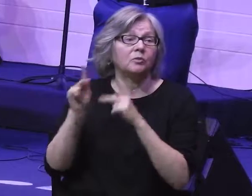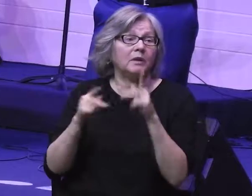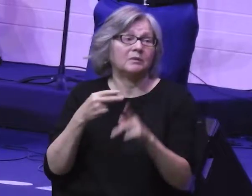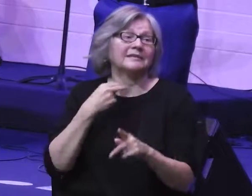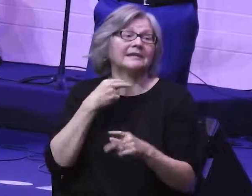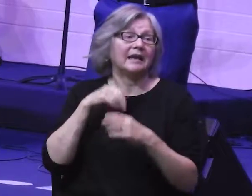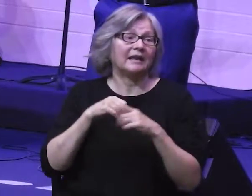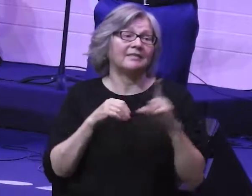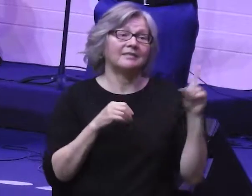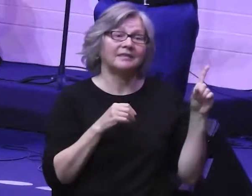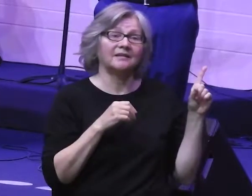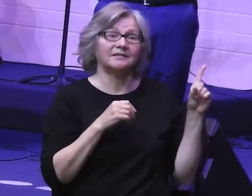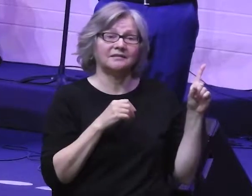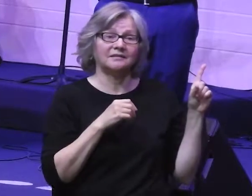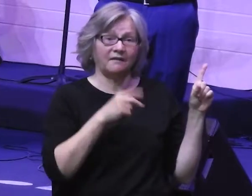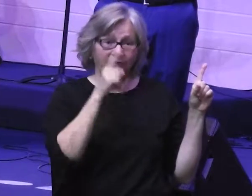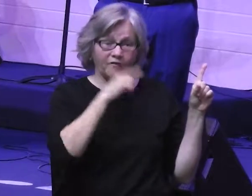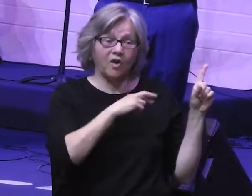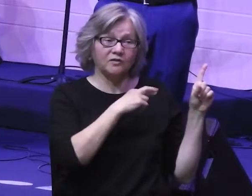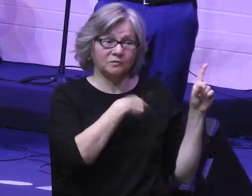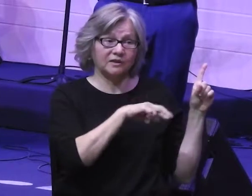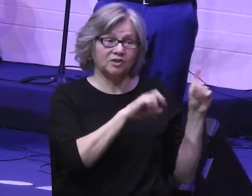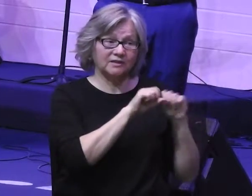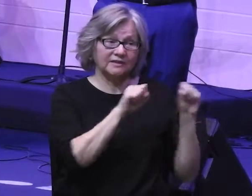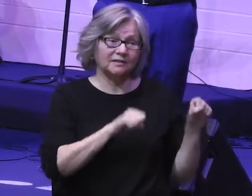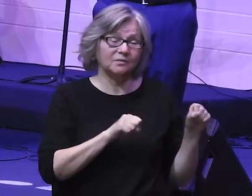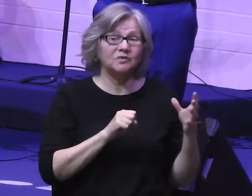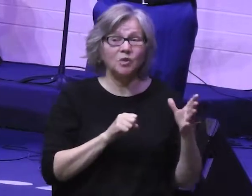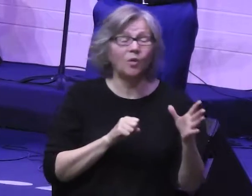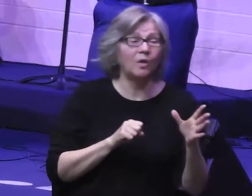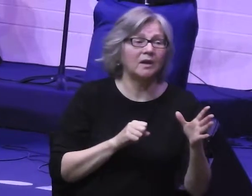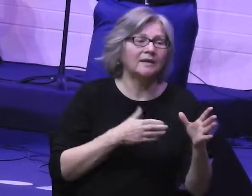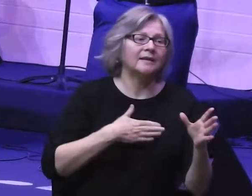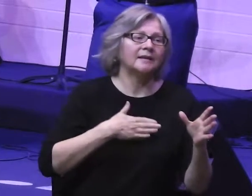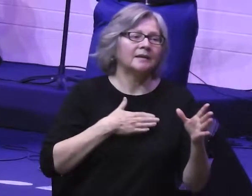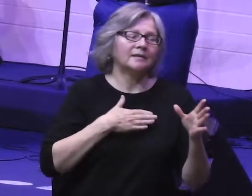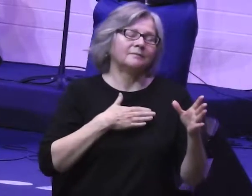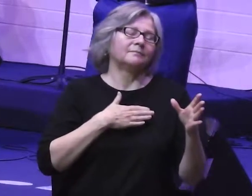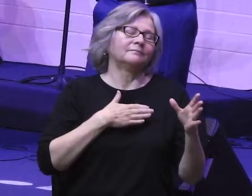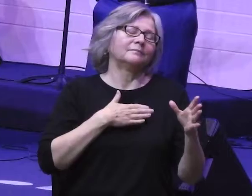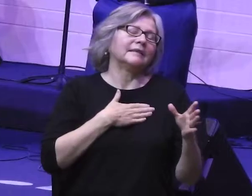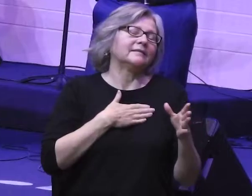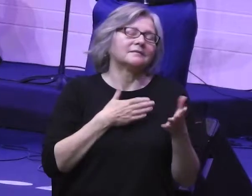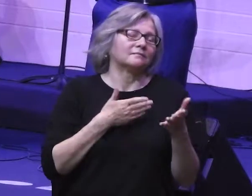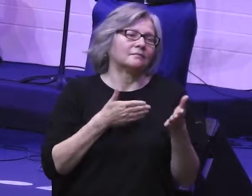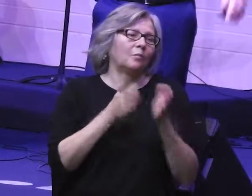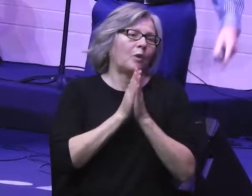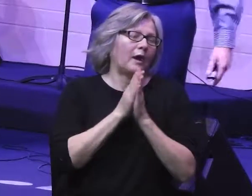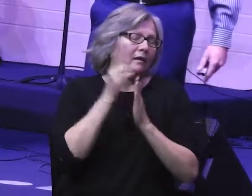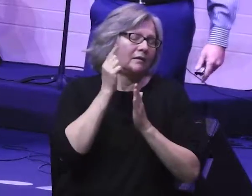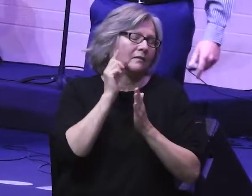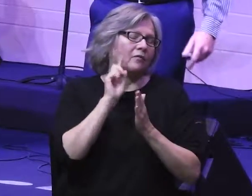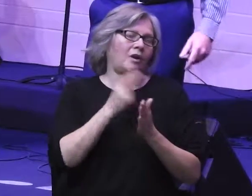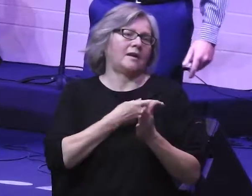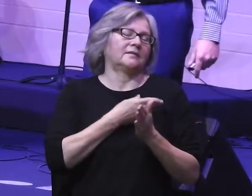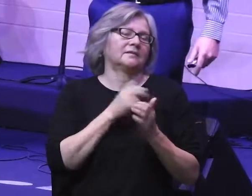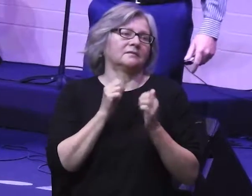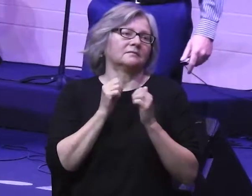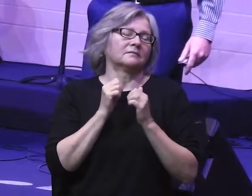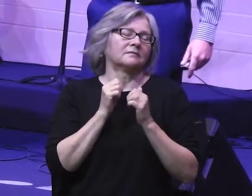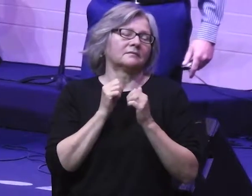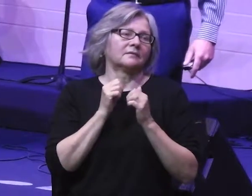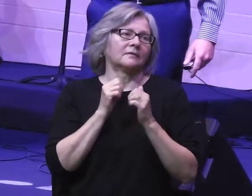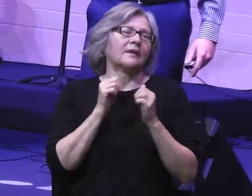some people who are stuck in these false religious systems. So, would you like to pray with us for these people? I'll give you